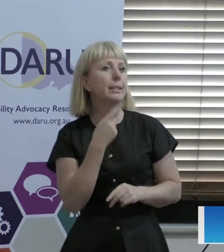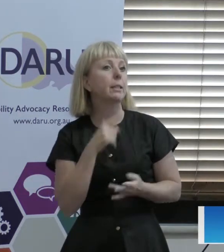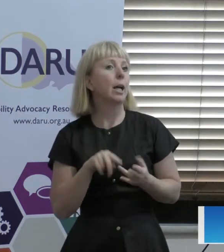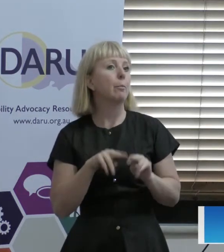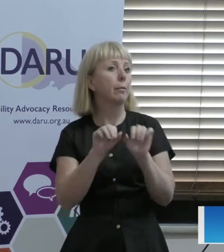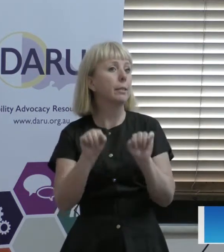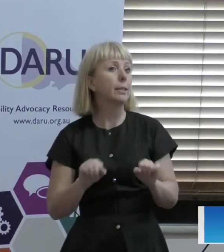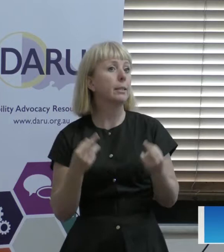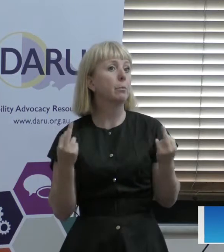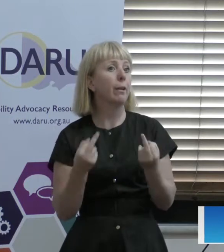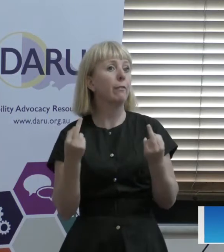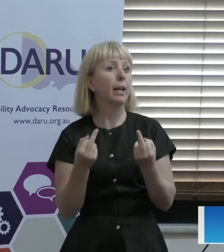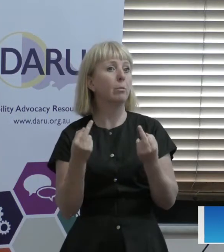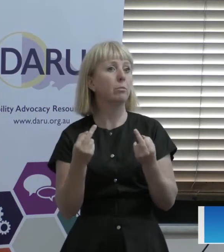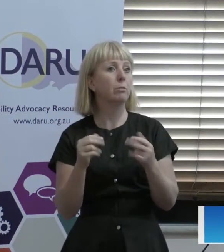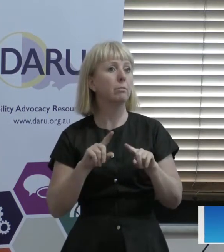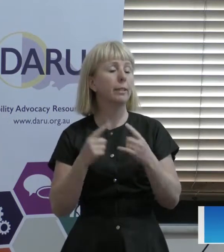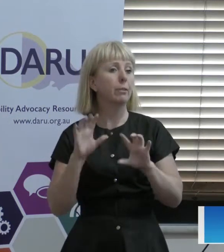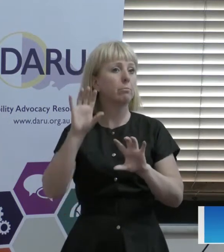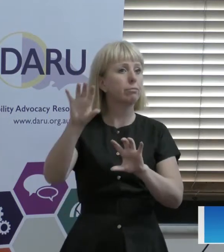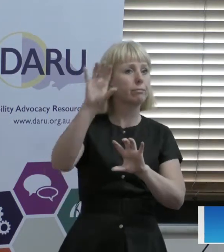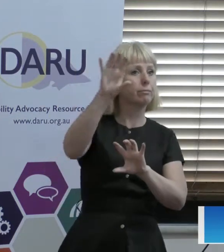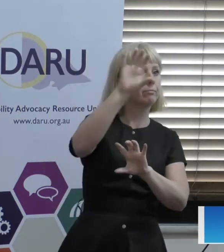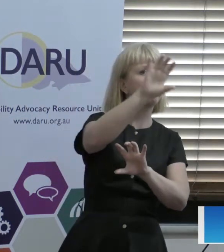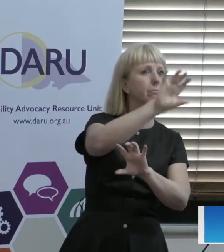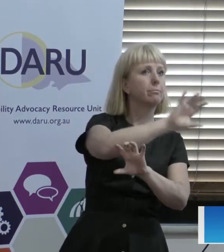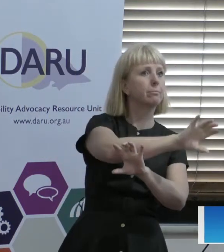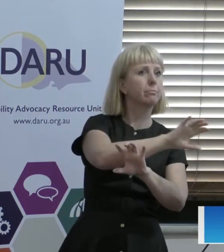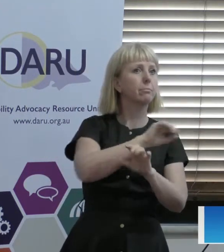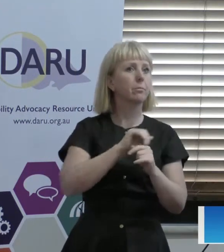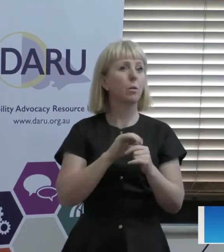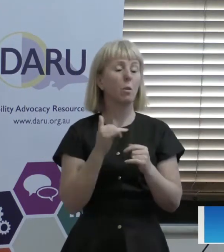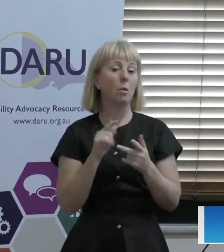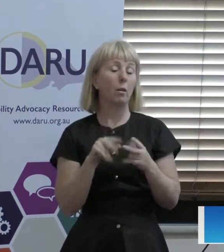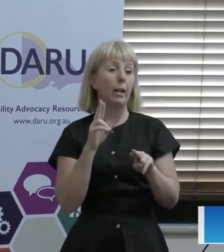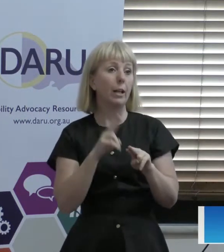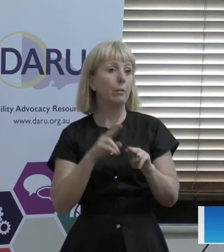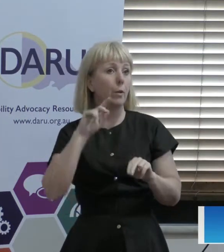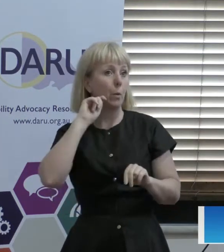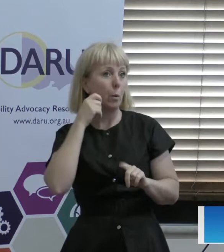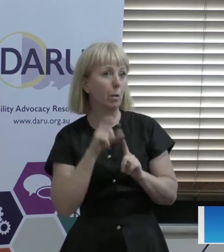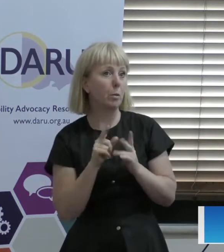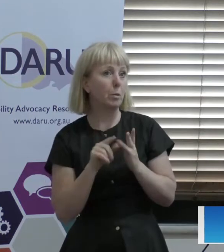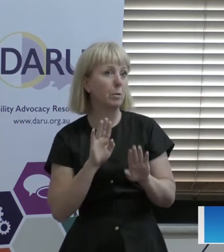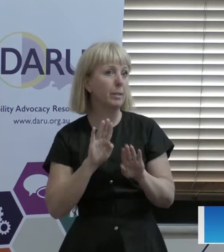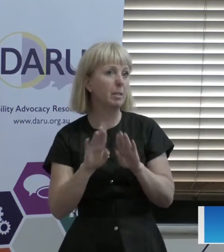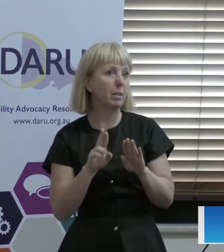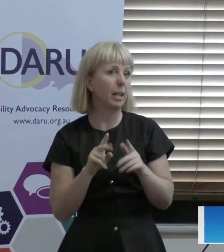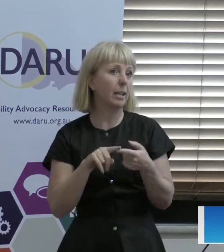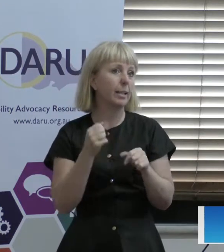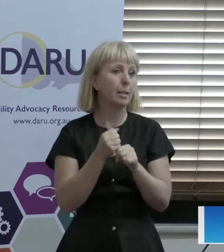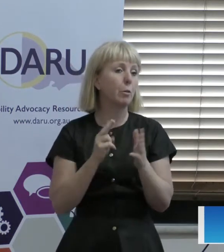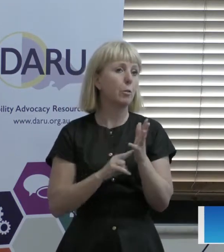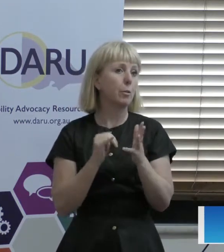is available in other states and if there's a view and or if there's a view to do something with the national